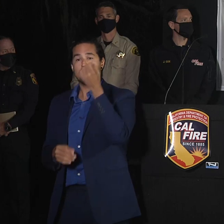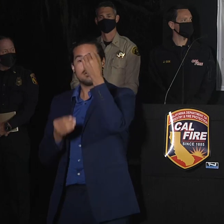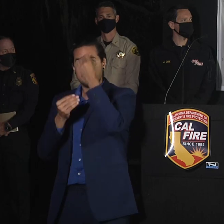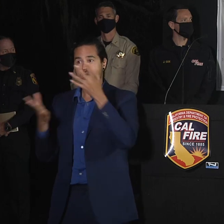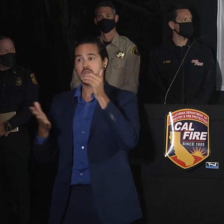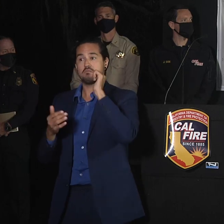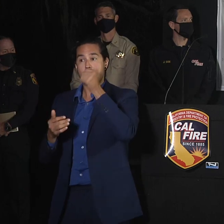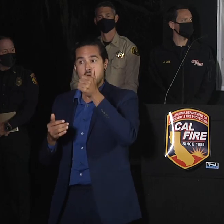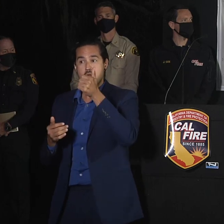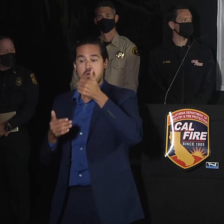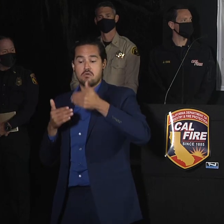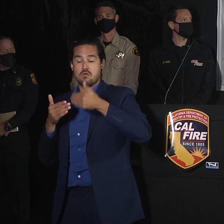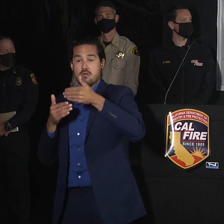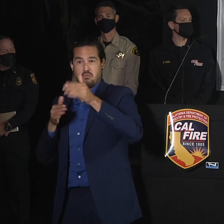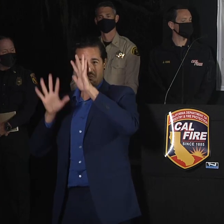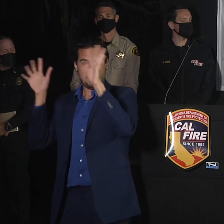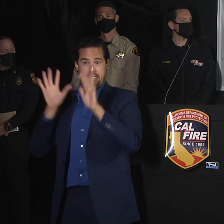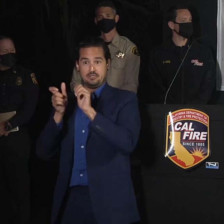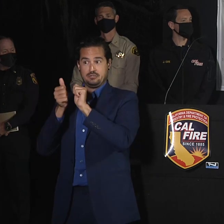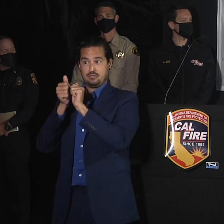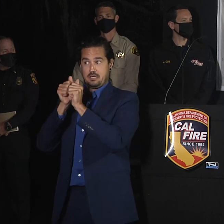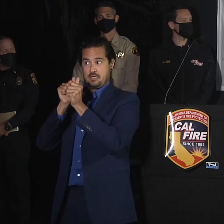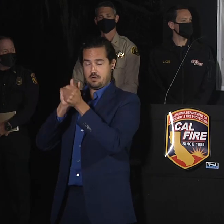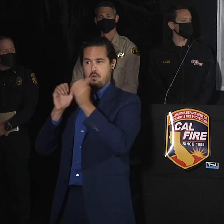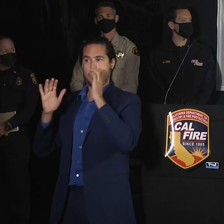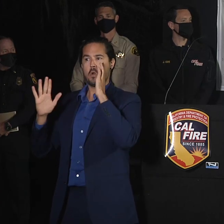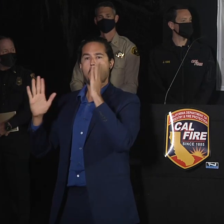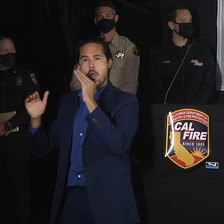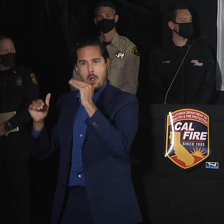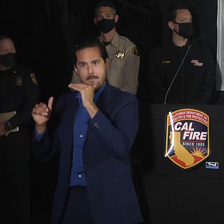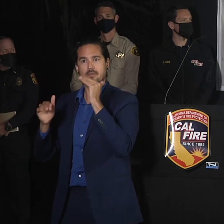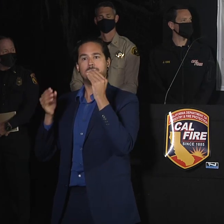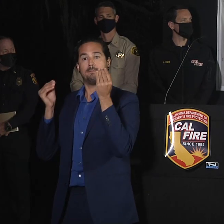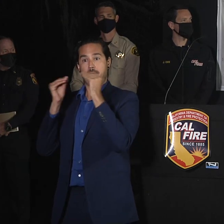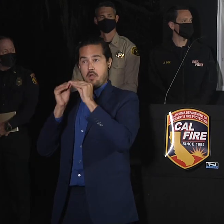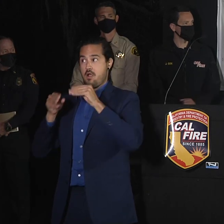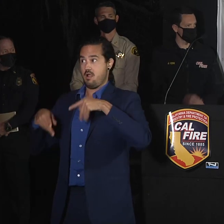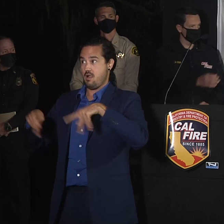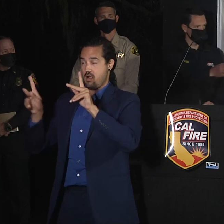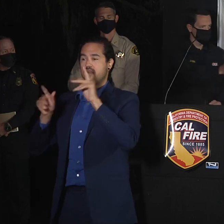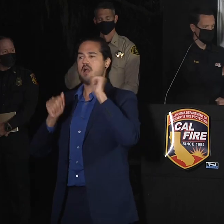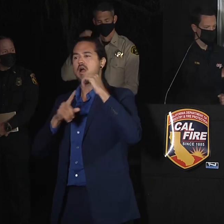our mission and getting this done and people back where they want to be back at home.